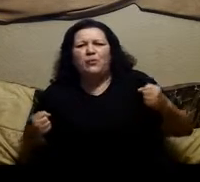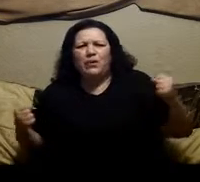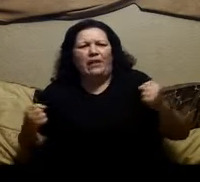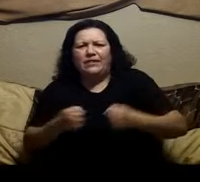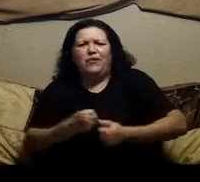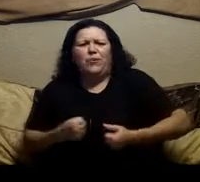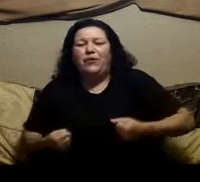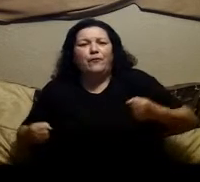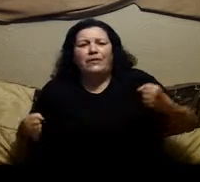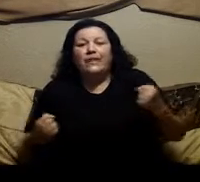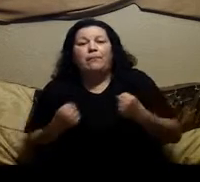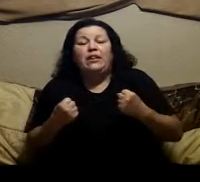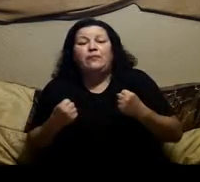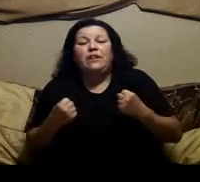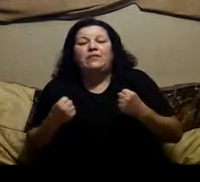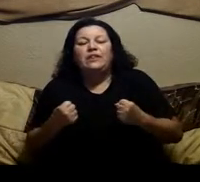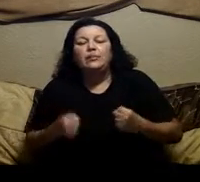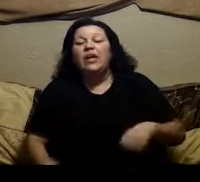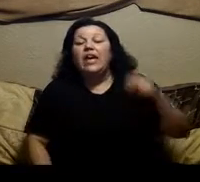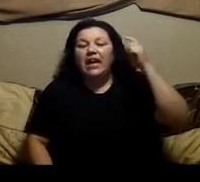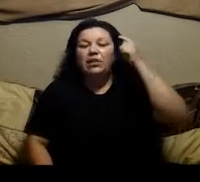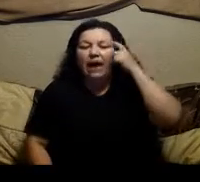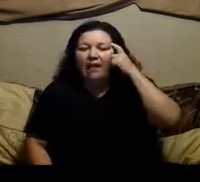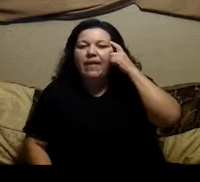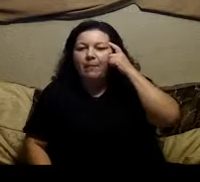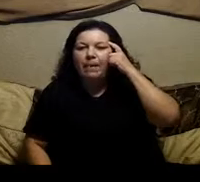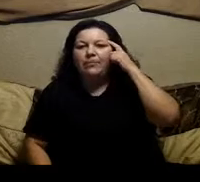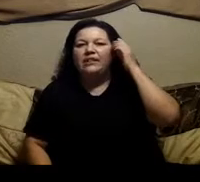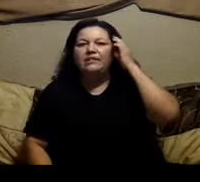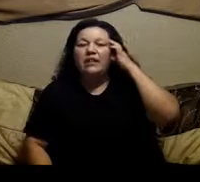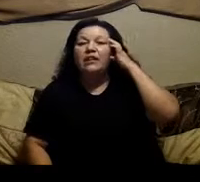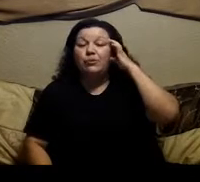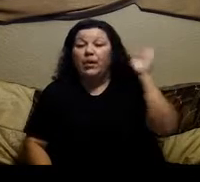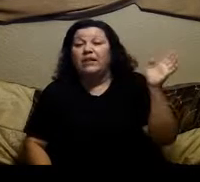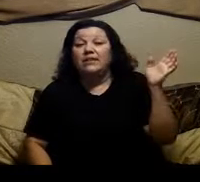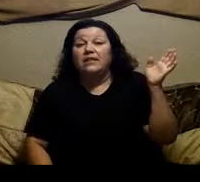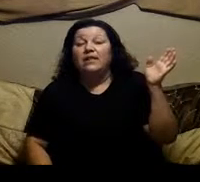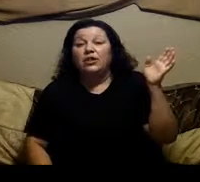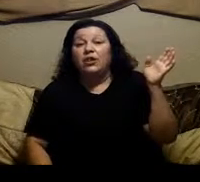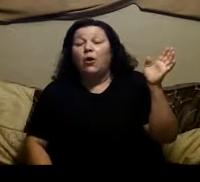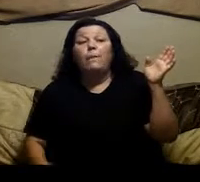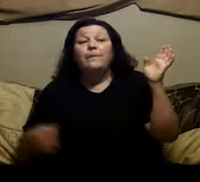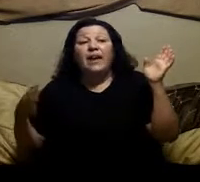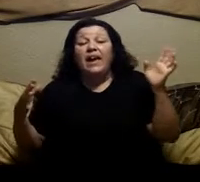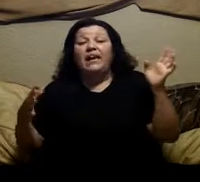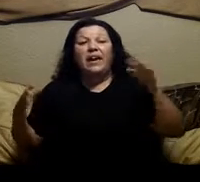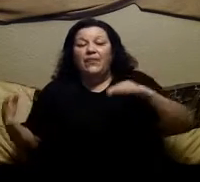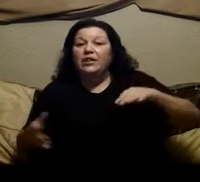got together with your friends and it made you feel invincible and you have that memory stuck in your mind you know hey if i